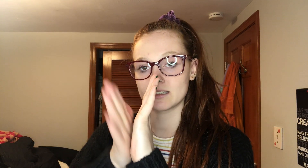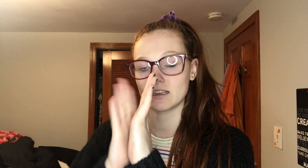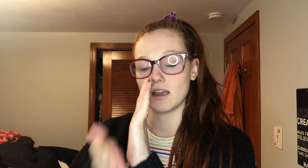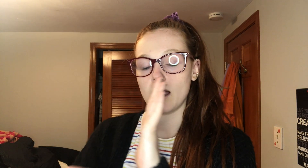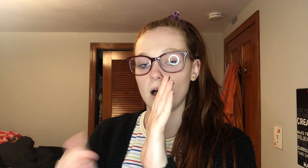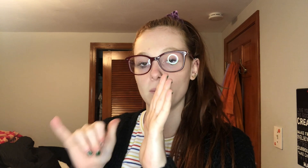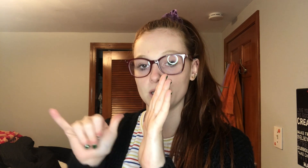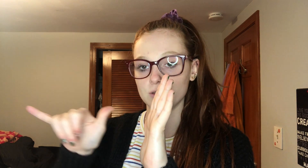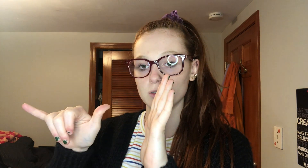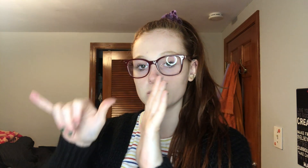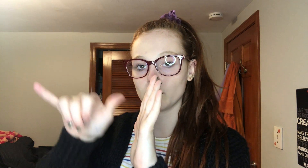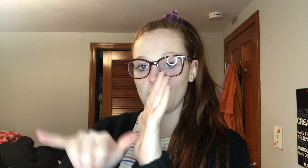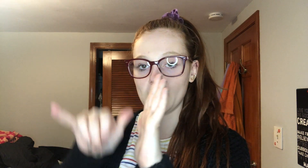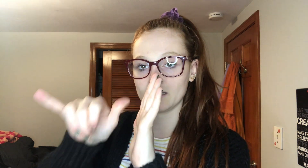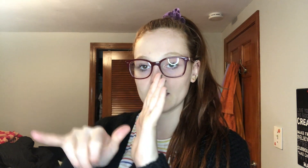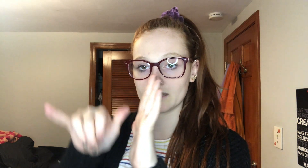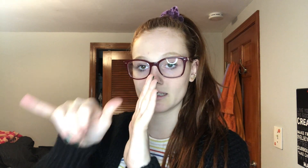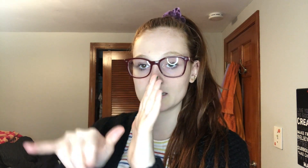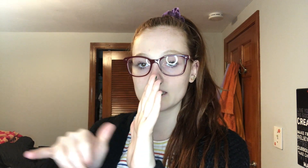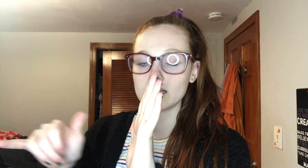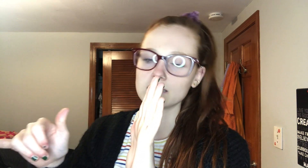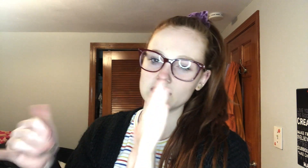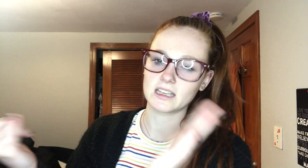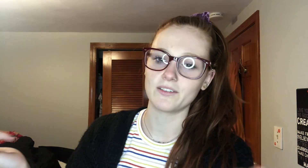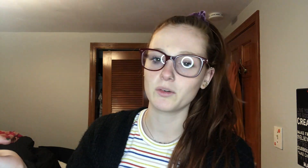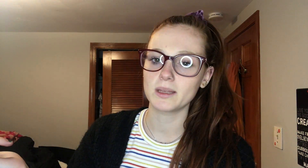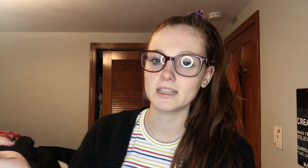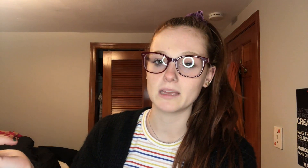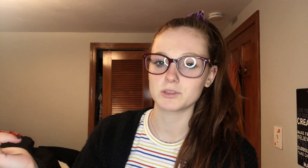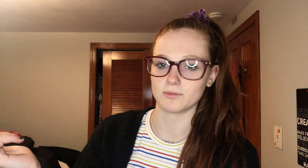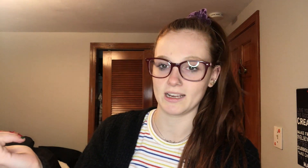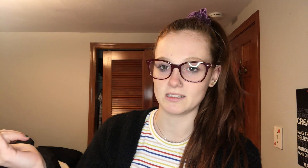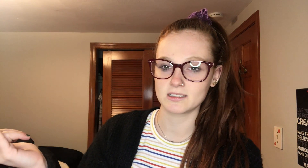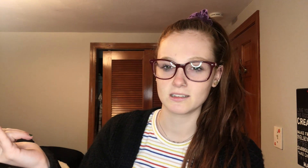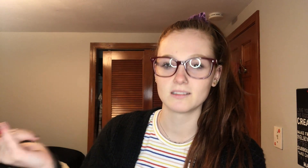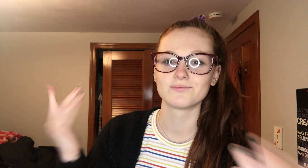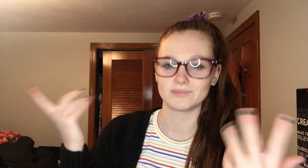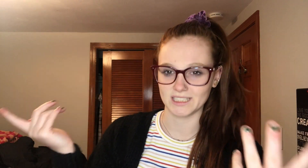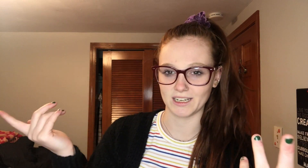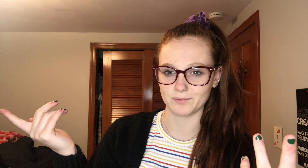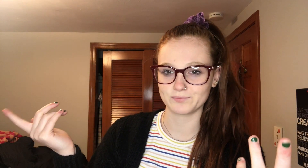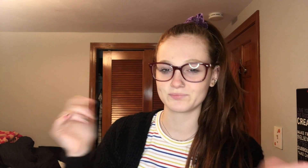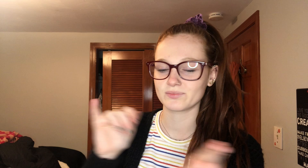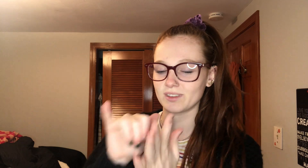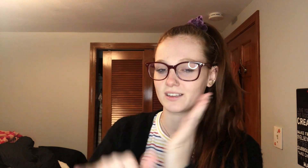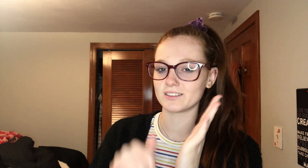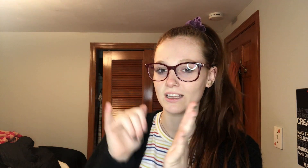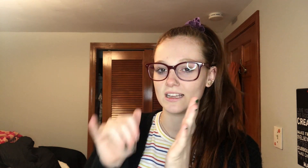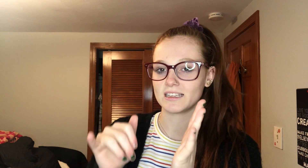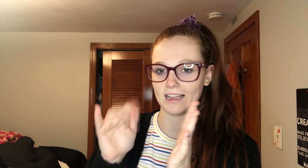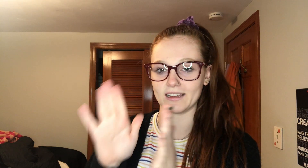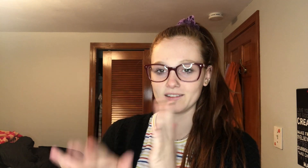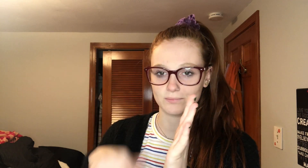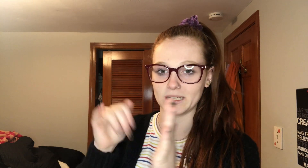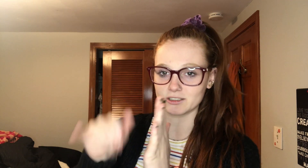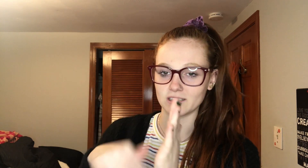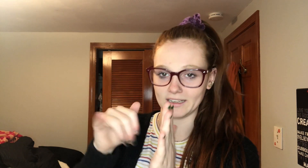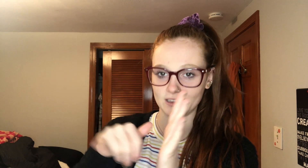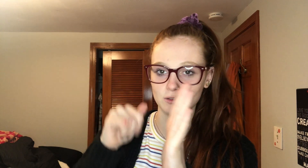um but youtube is a y and like this since have you ever played the game charades you know like picture like you